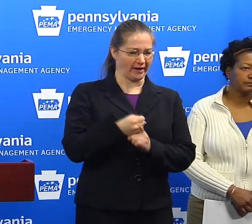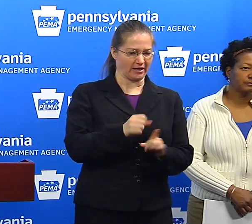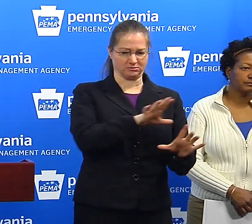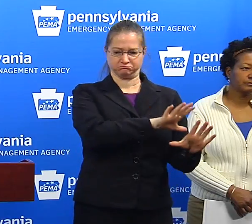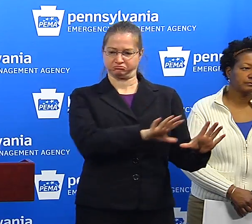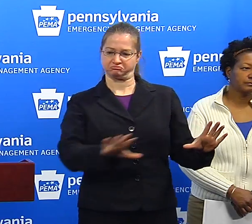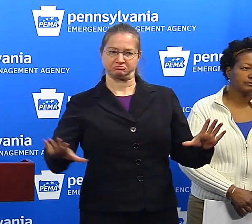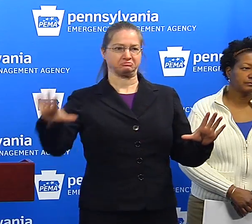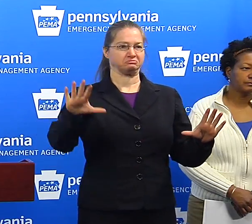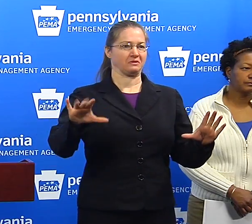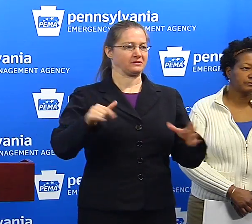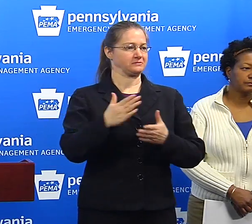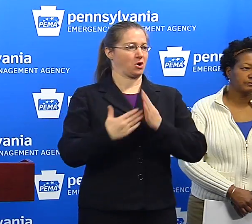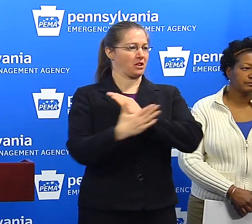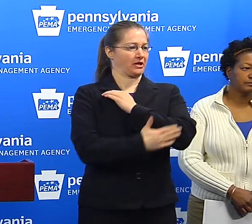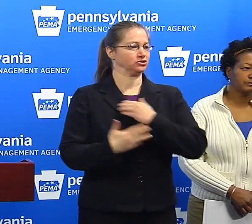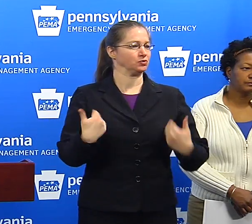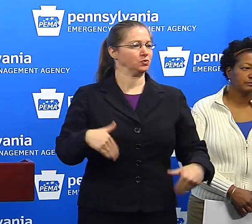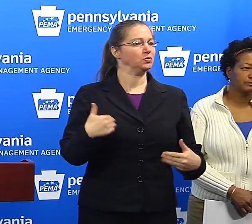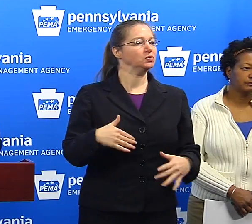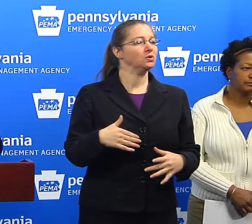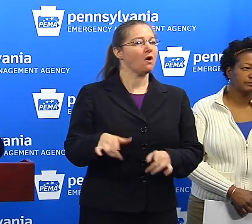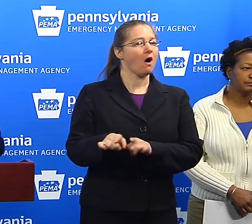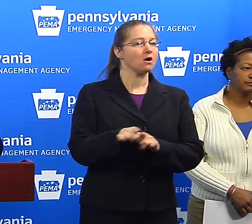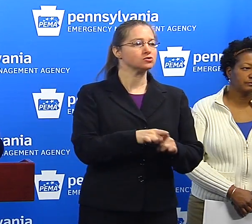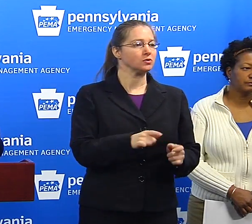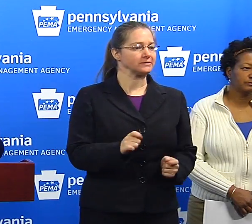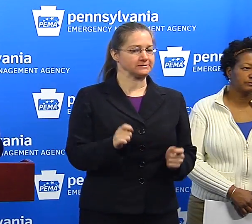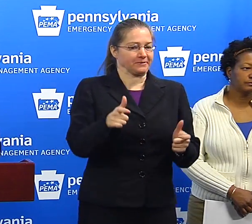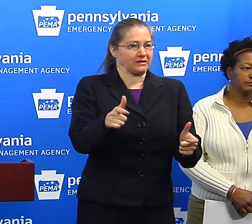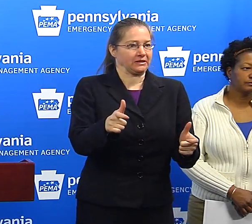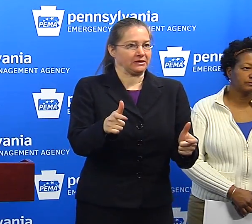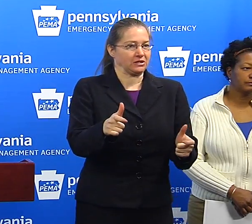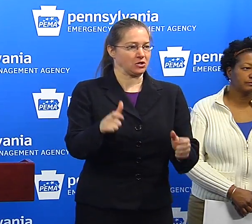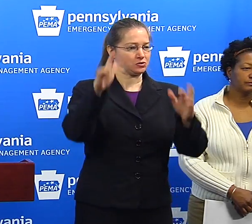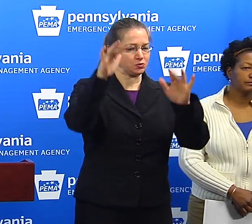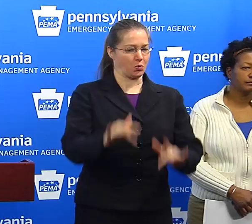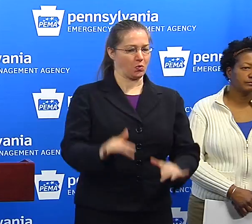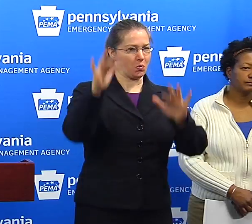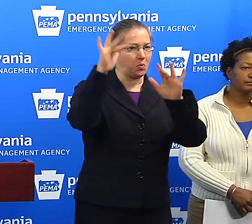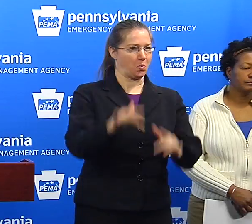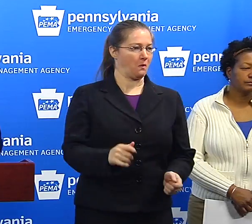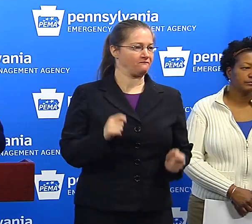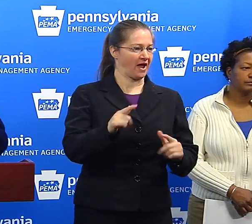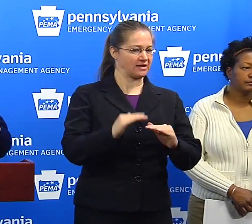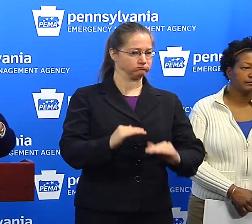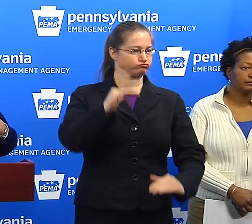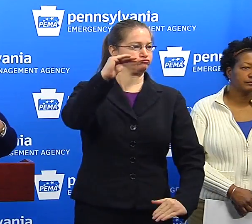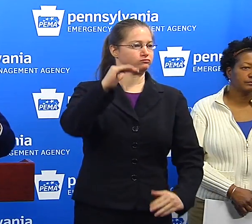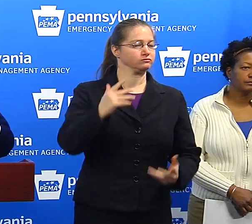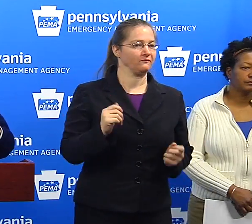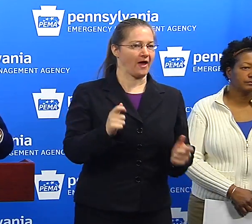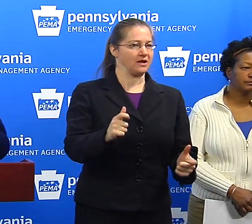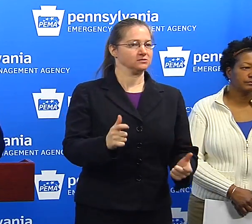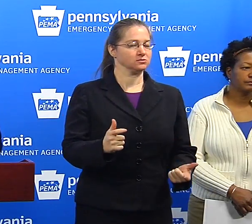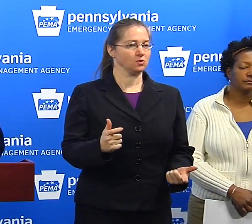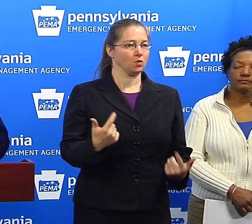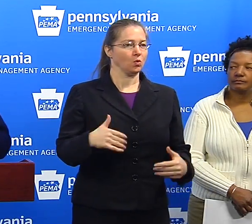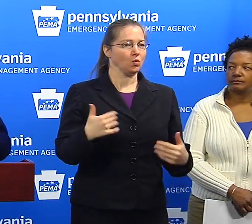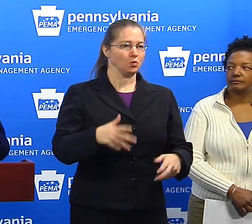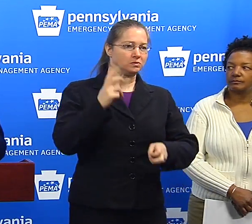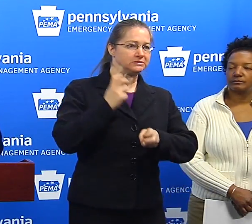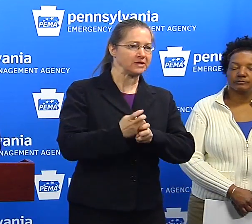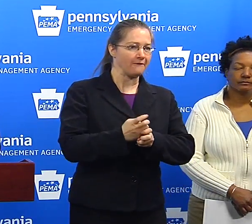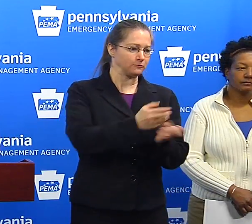And so that was one. Second thing was the speed of the rate of snowfall. So we were having a tough